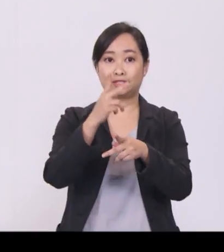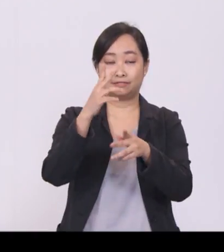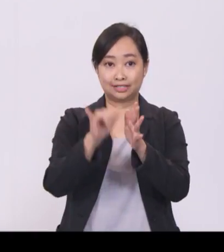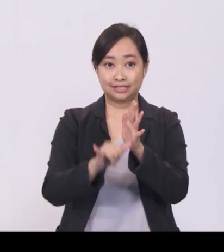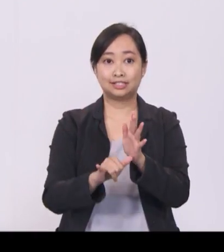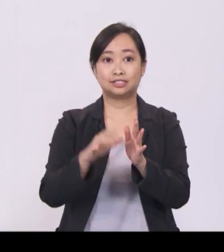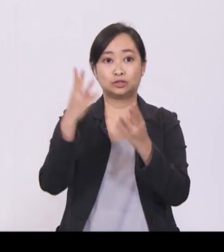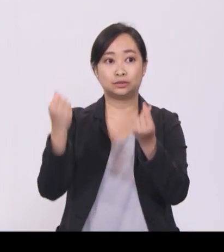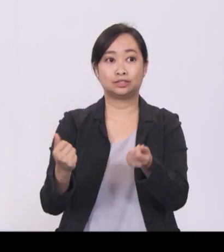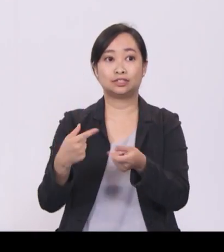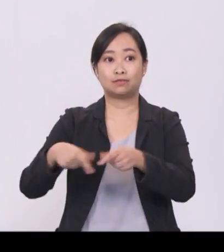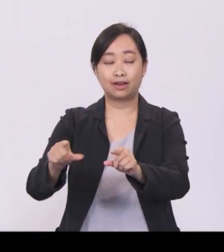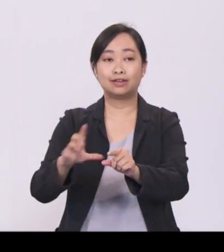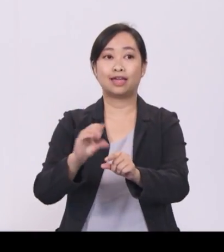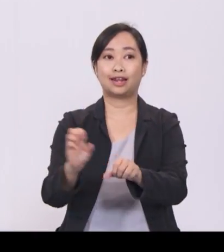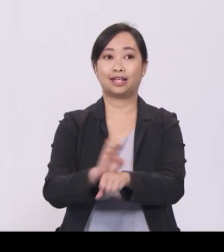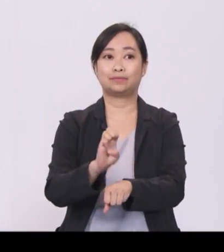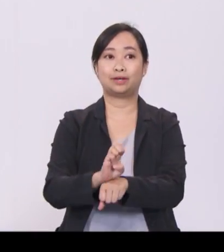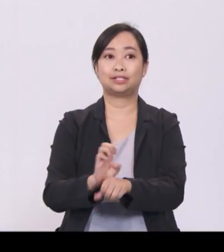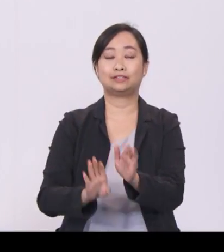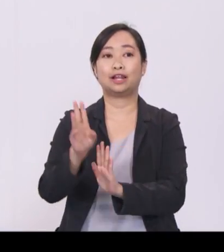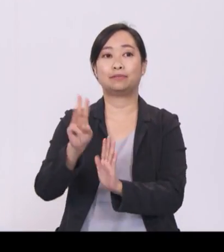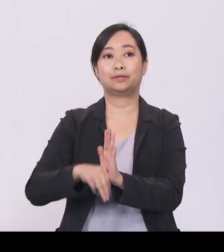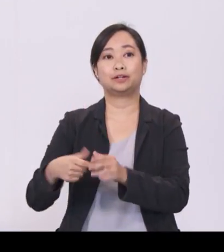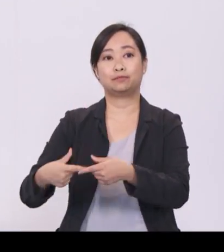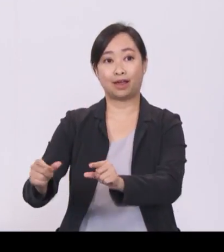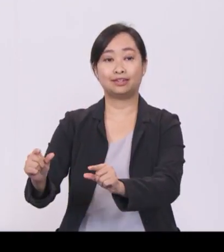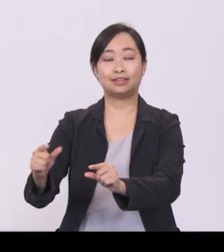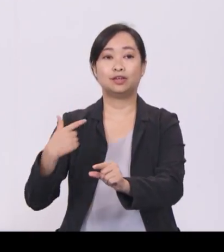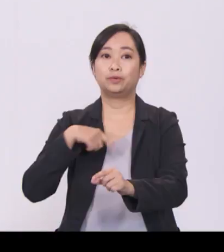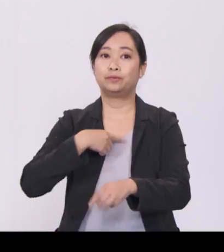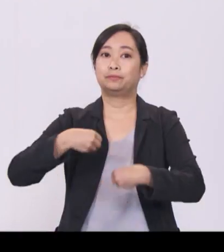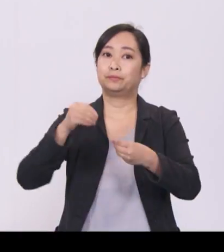I will set aside $800 million over the next three years.